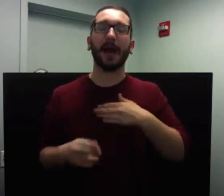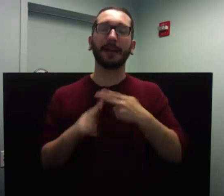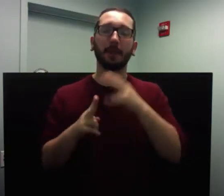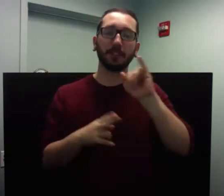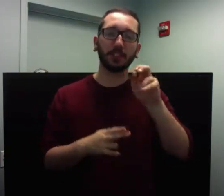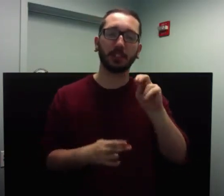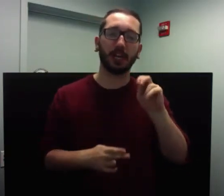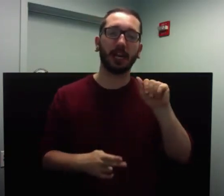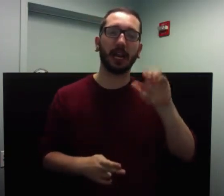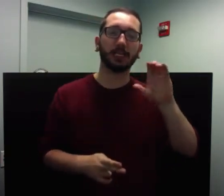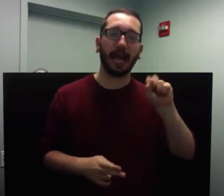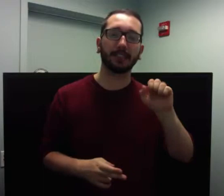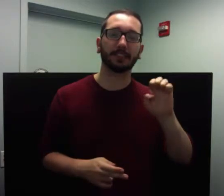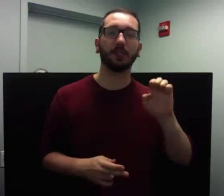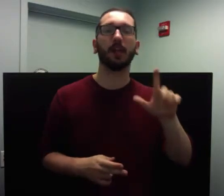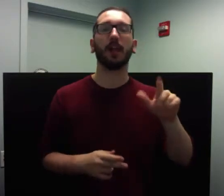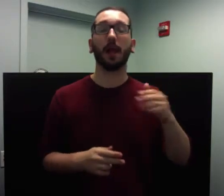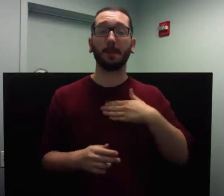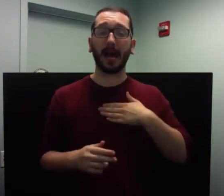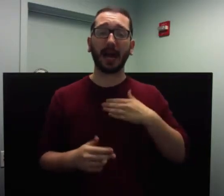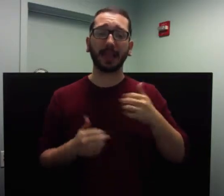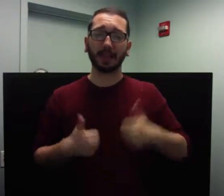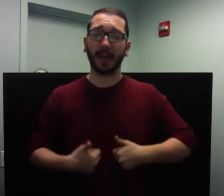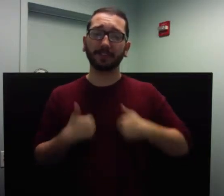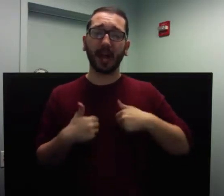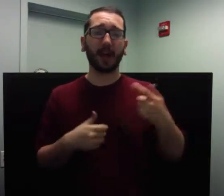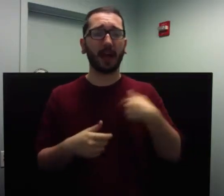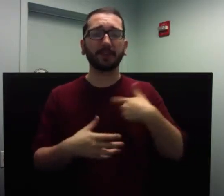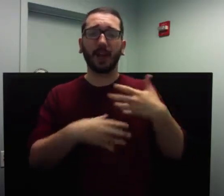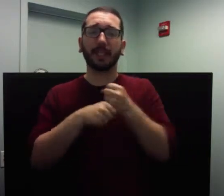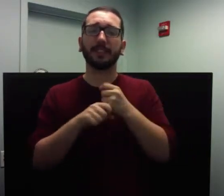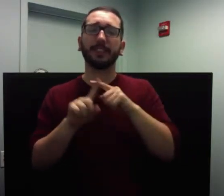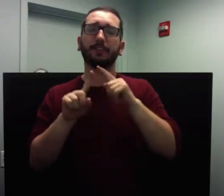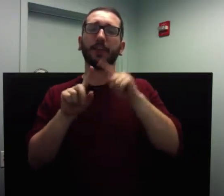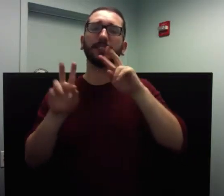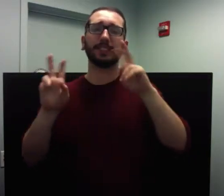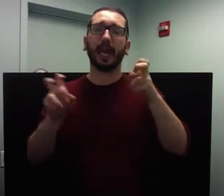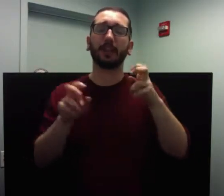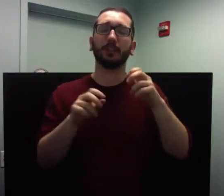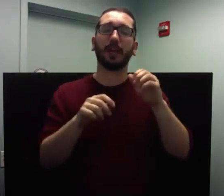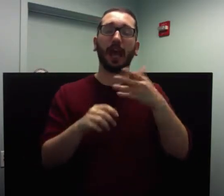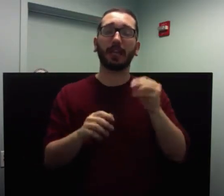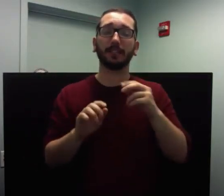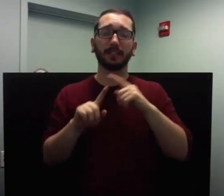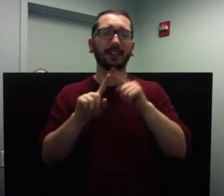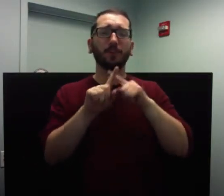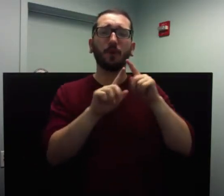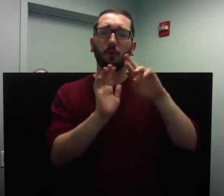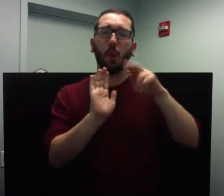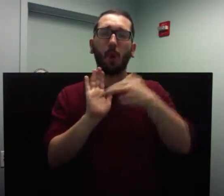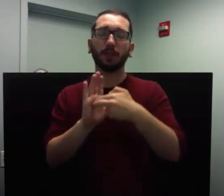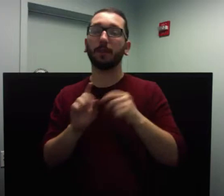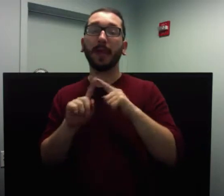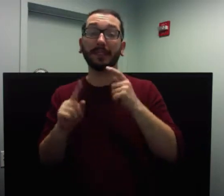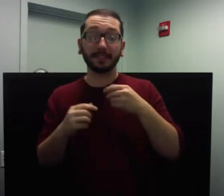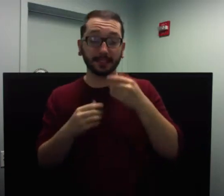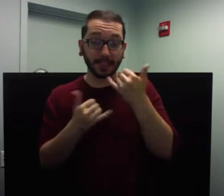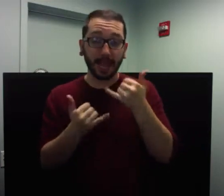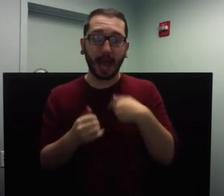and in my life I've assumed several different titles and numerous roles. But today, I simply wish to share with you some